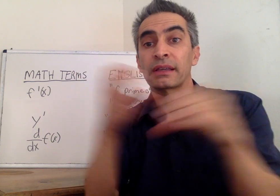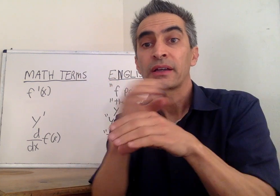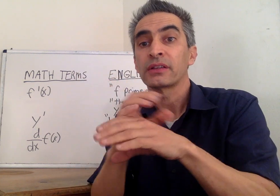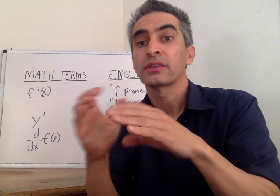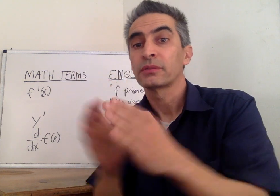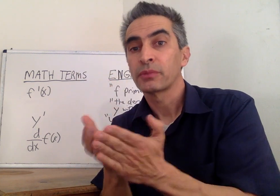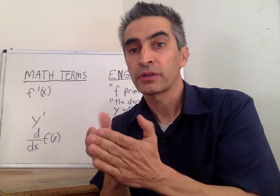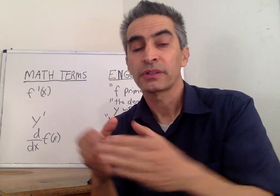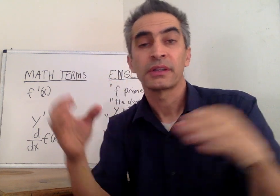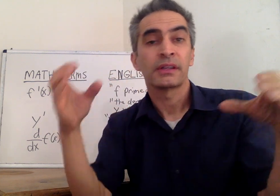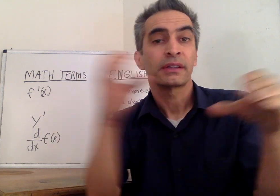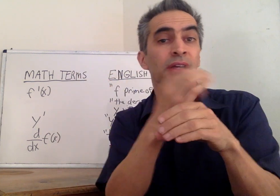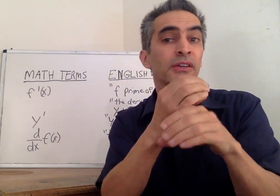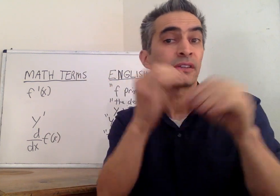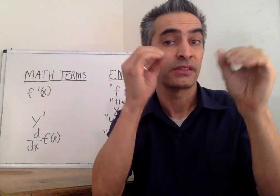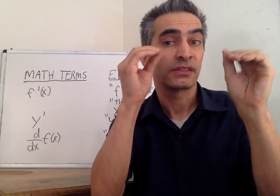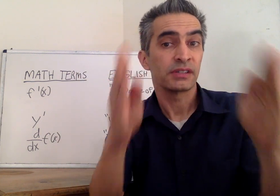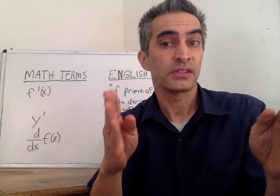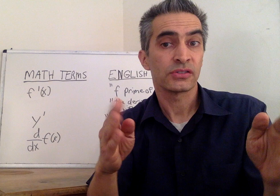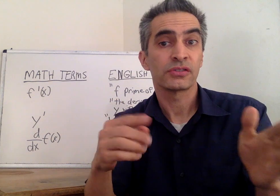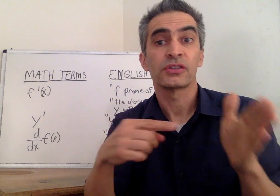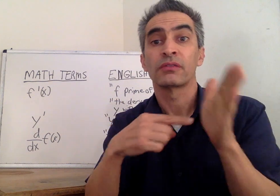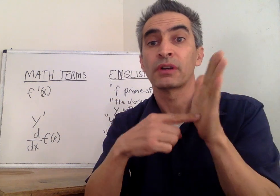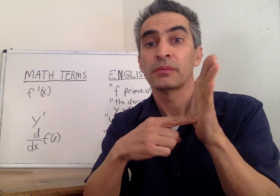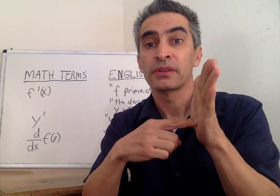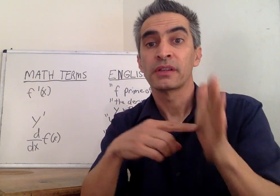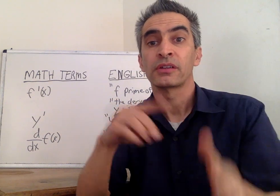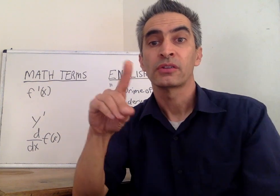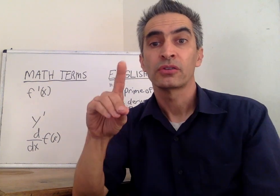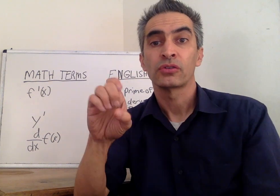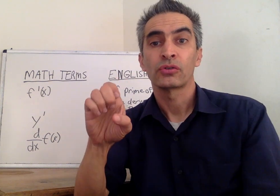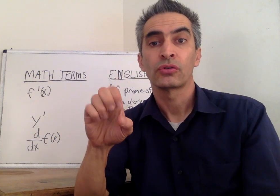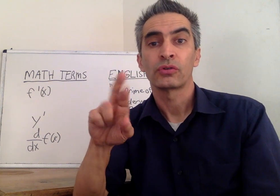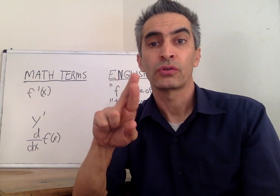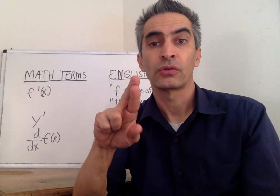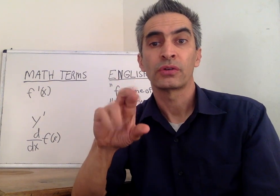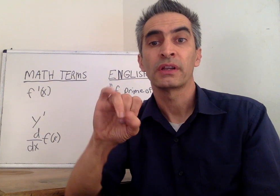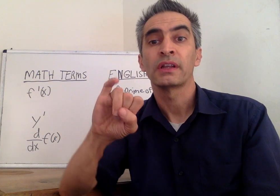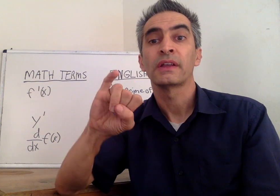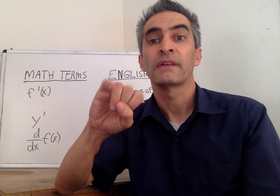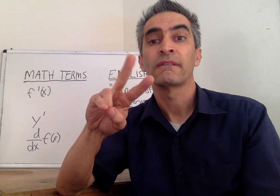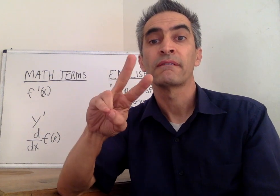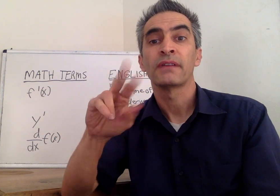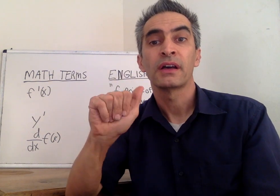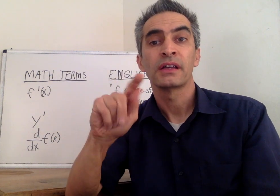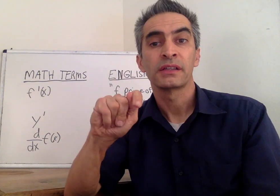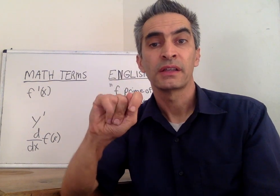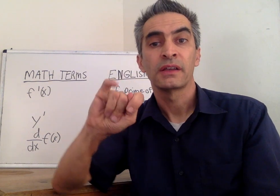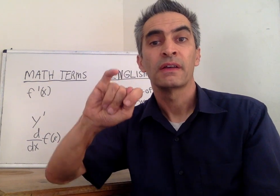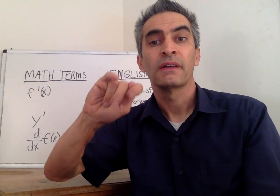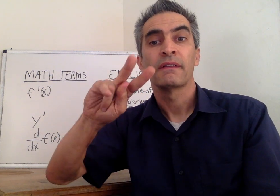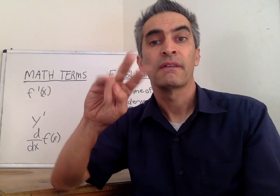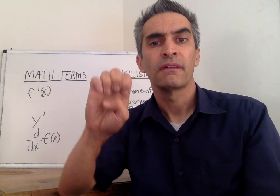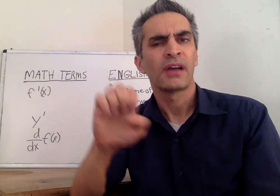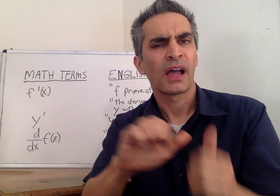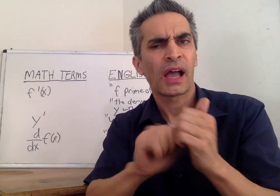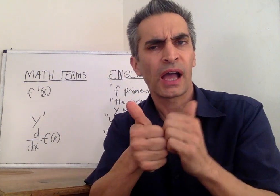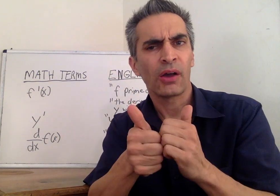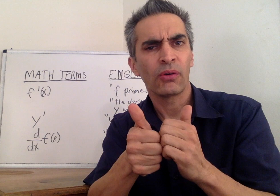Calculus books and calculus teachers represent the derivative in